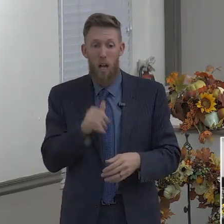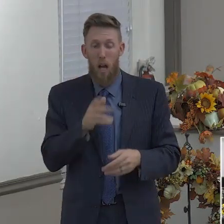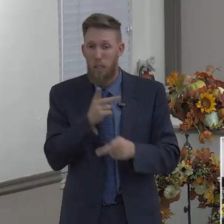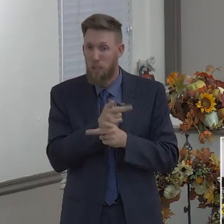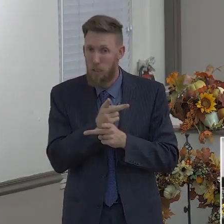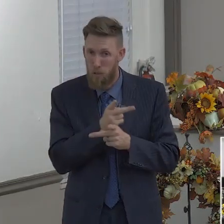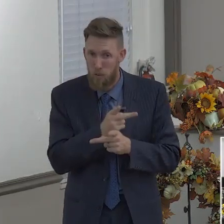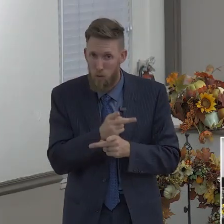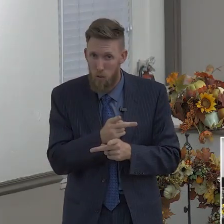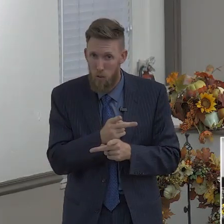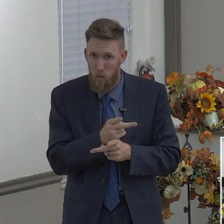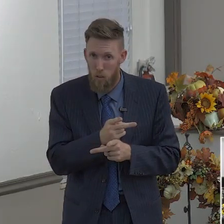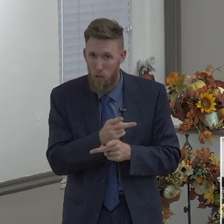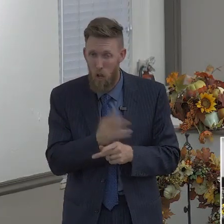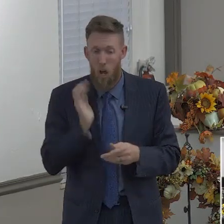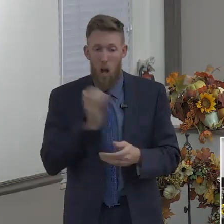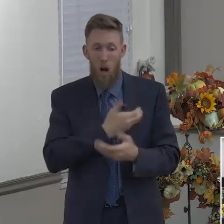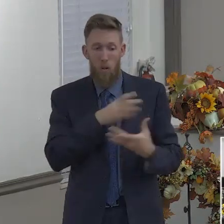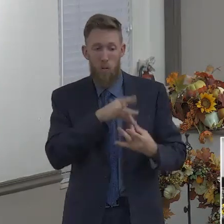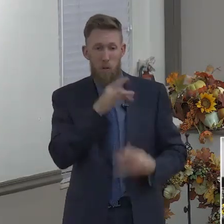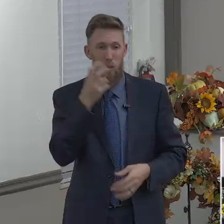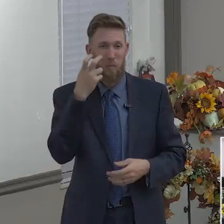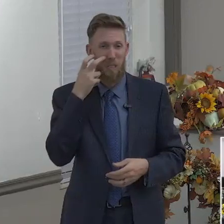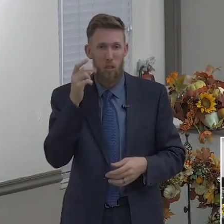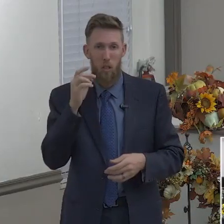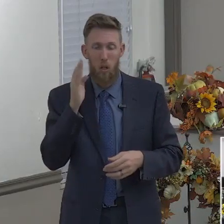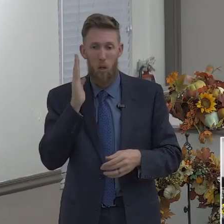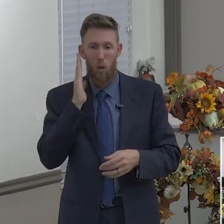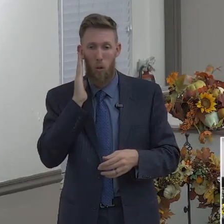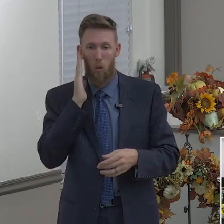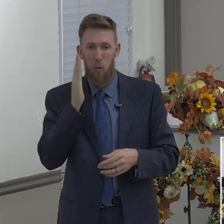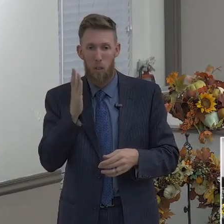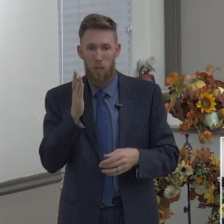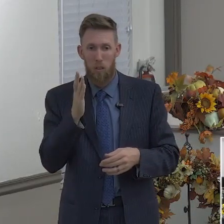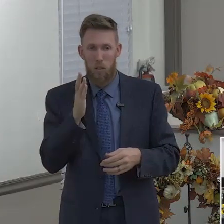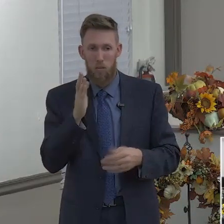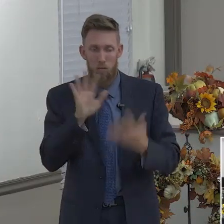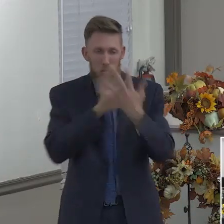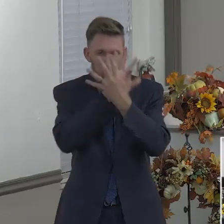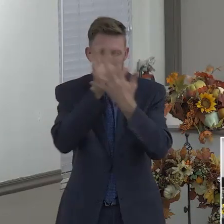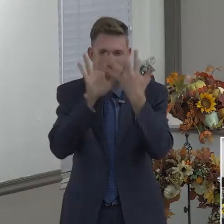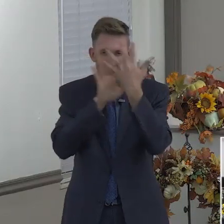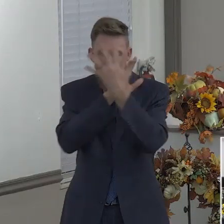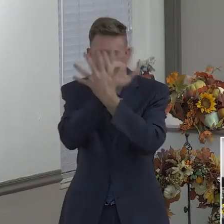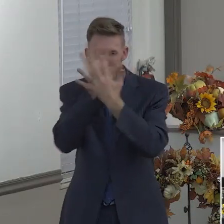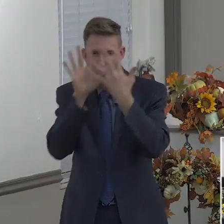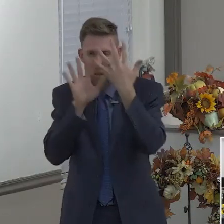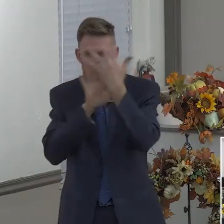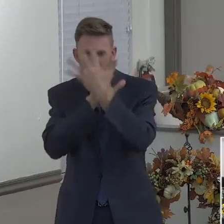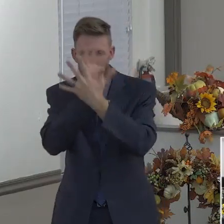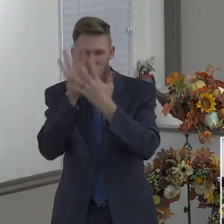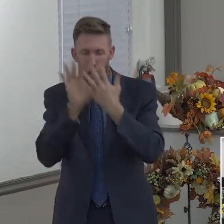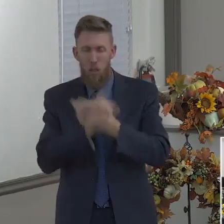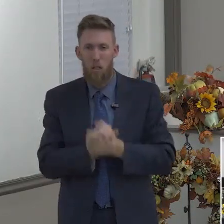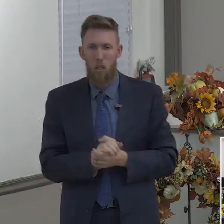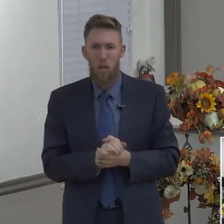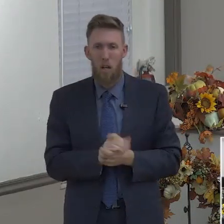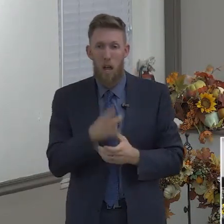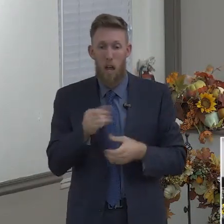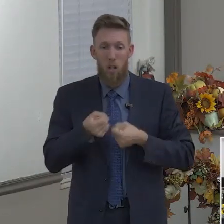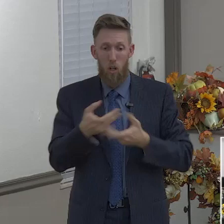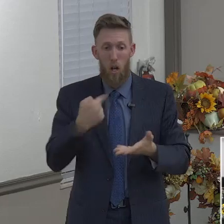And then we start to think of ourselves highly. And we know what the Bible says about when you think of yourself highly. You'll fall.